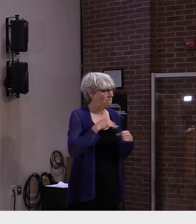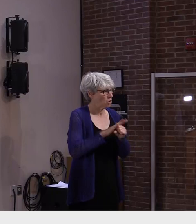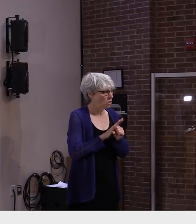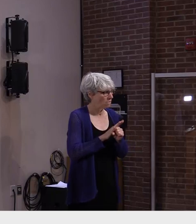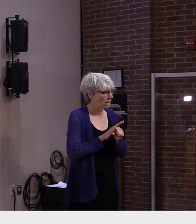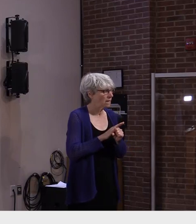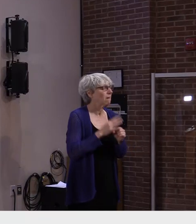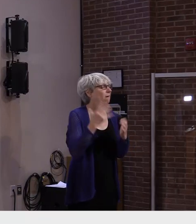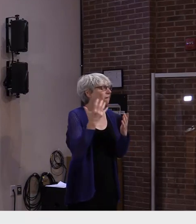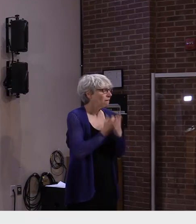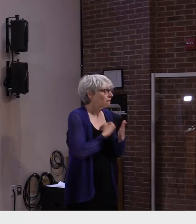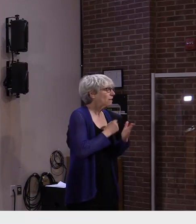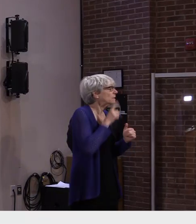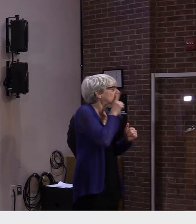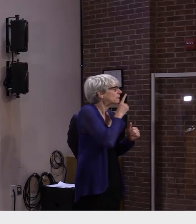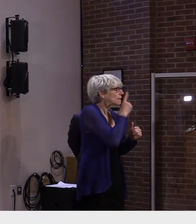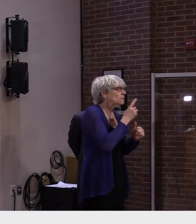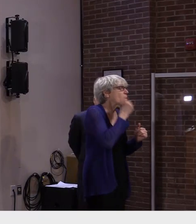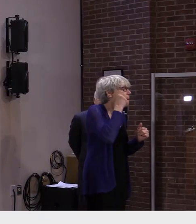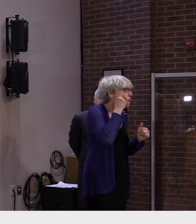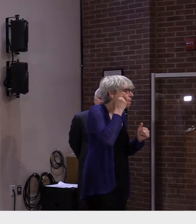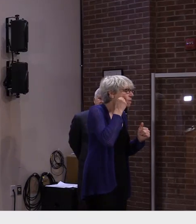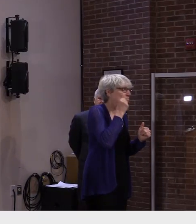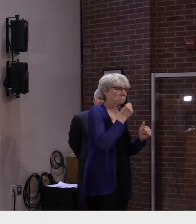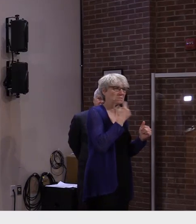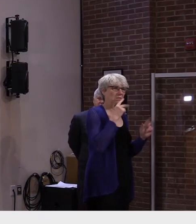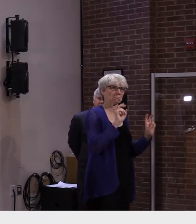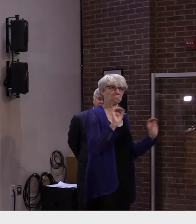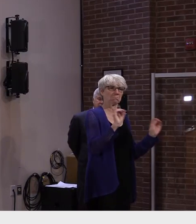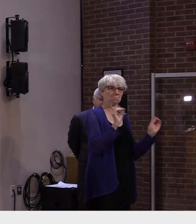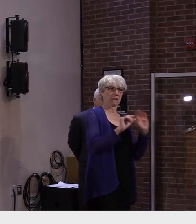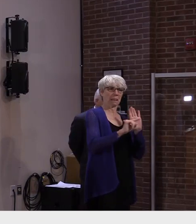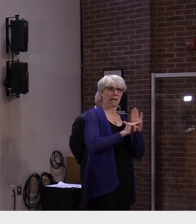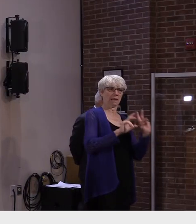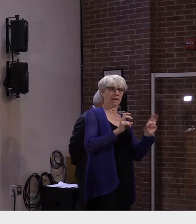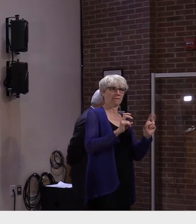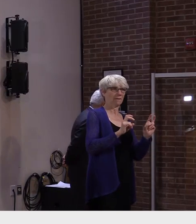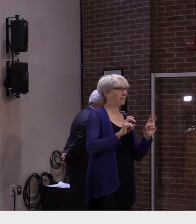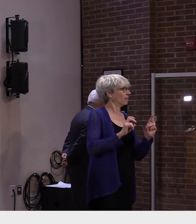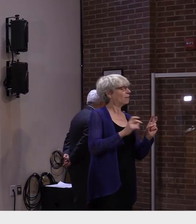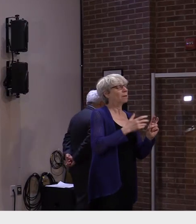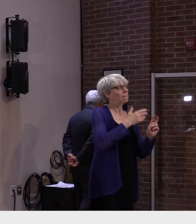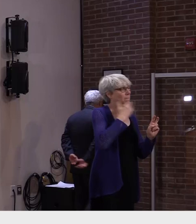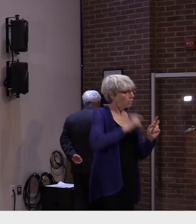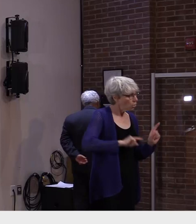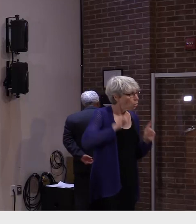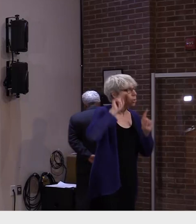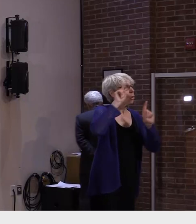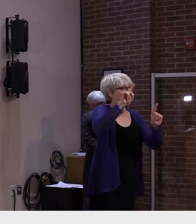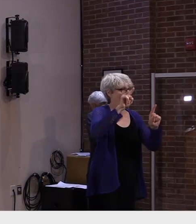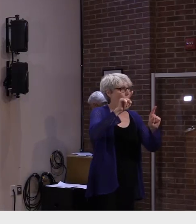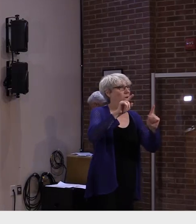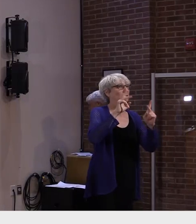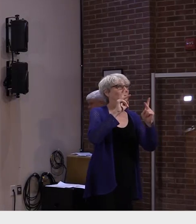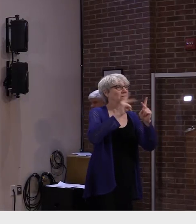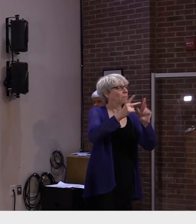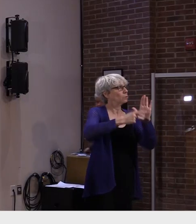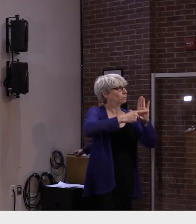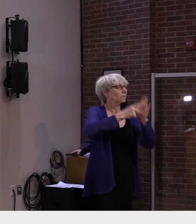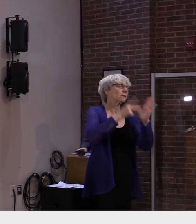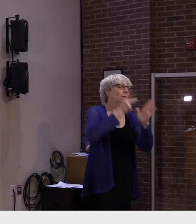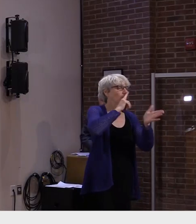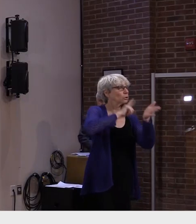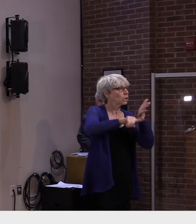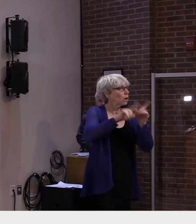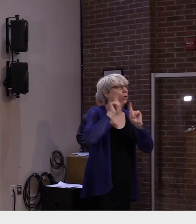go get medical care, get the sort of gold standard test, like a PCR test as opposed to